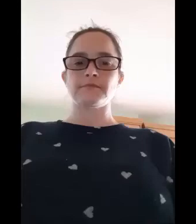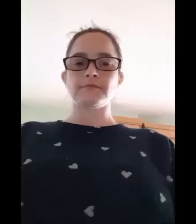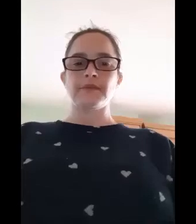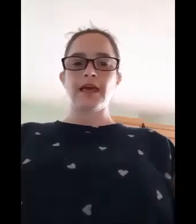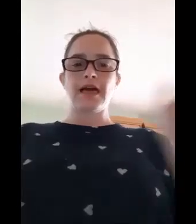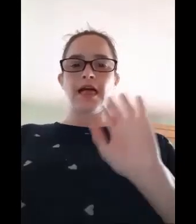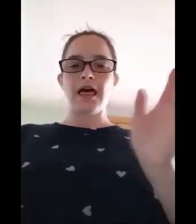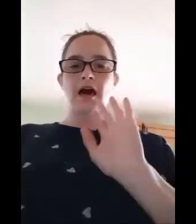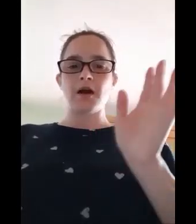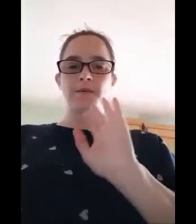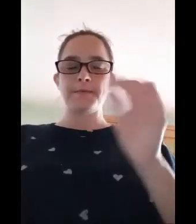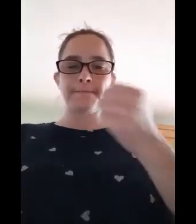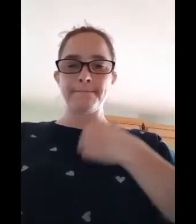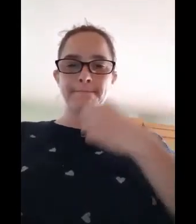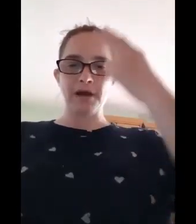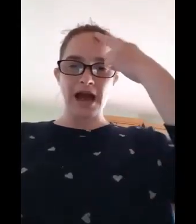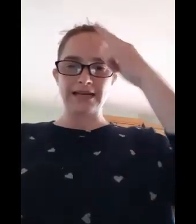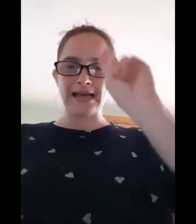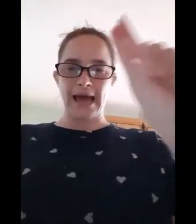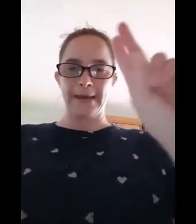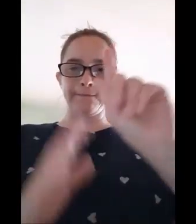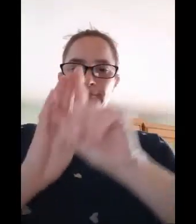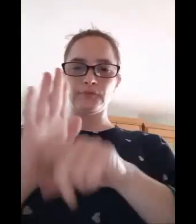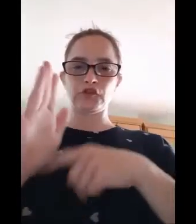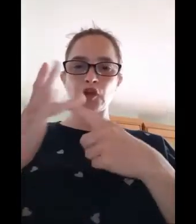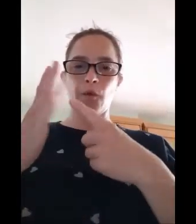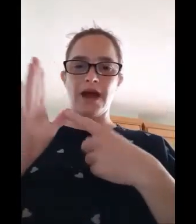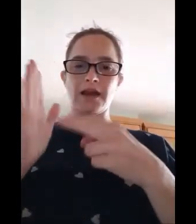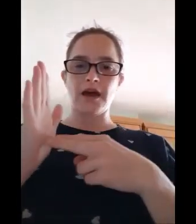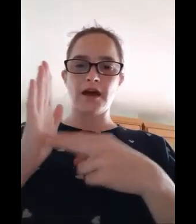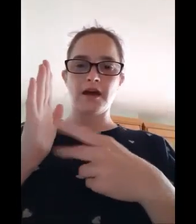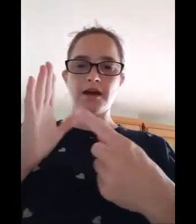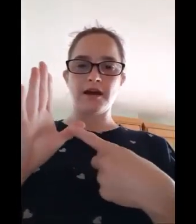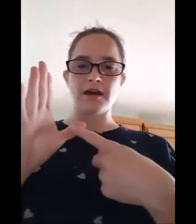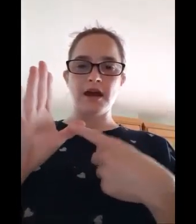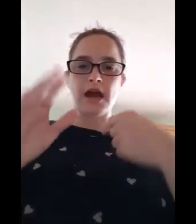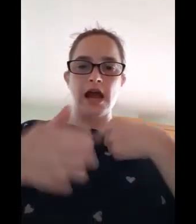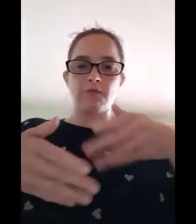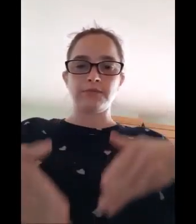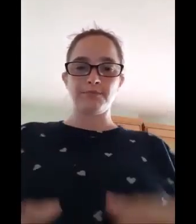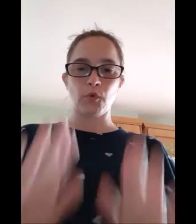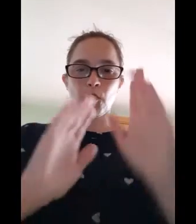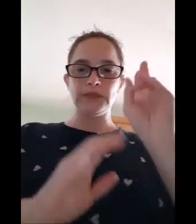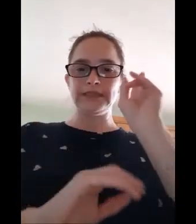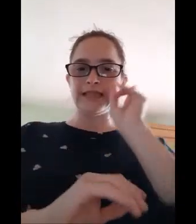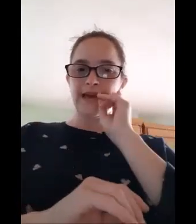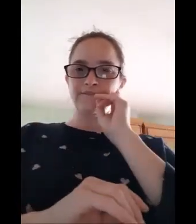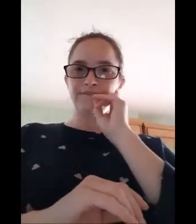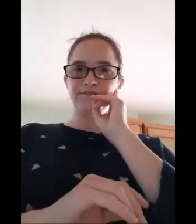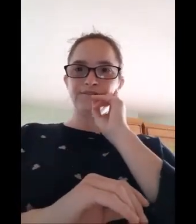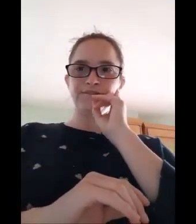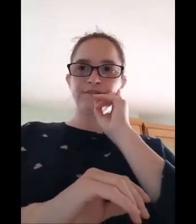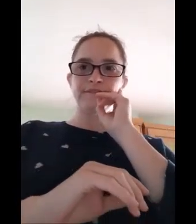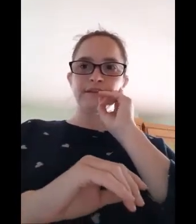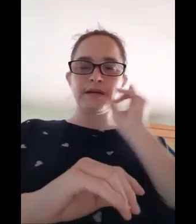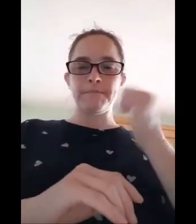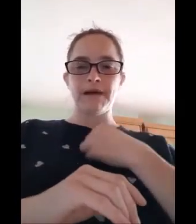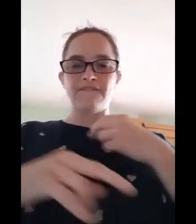My name's Joanna. I'm so deaf. My